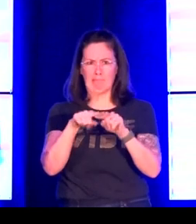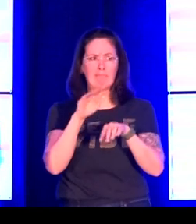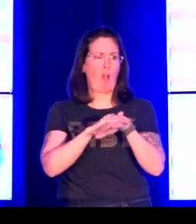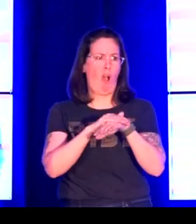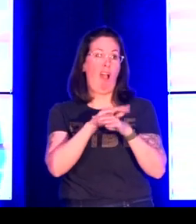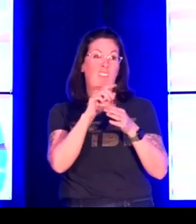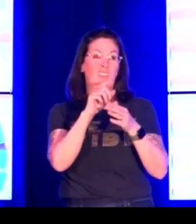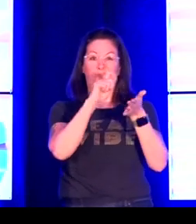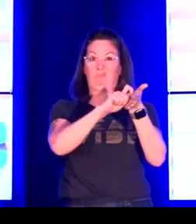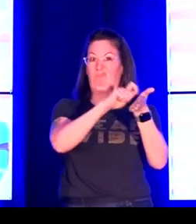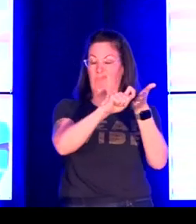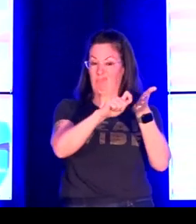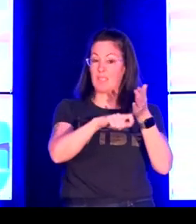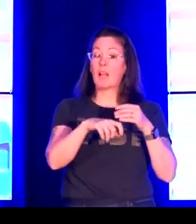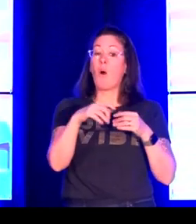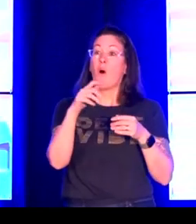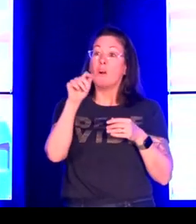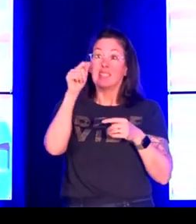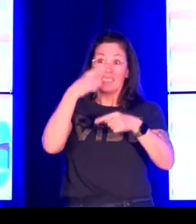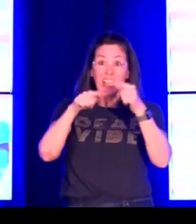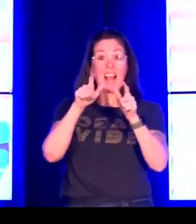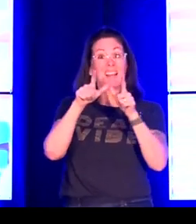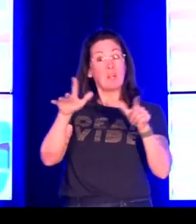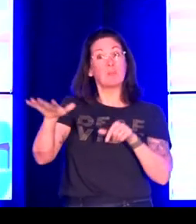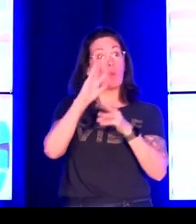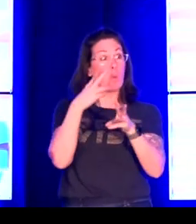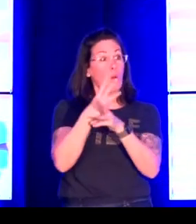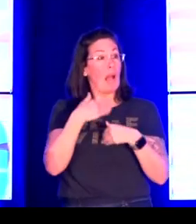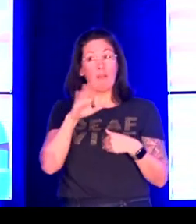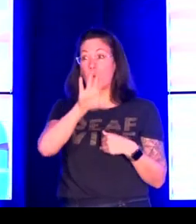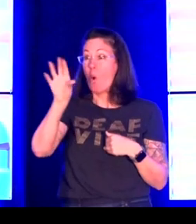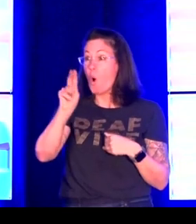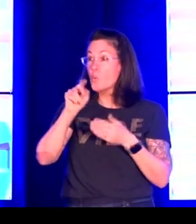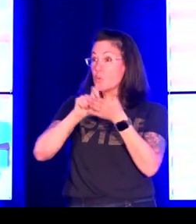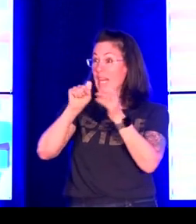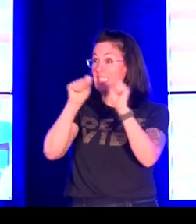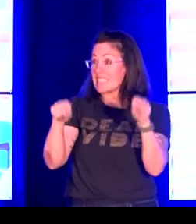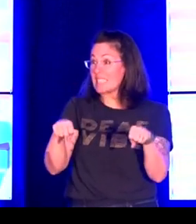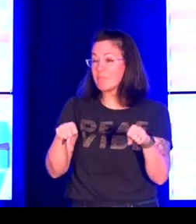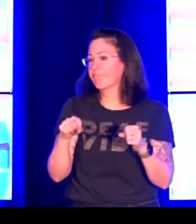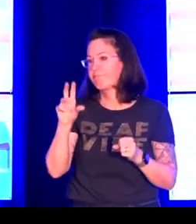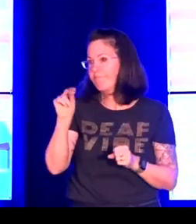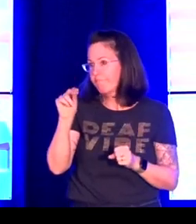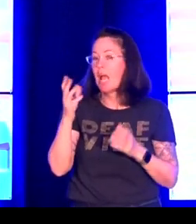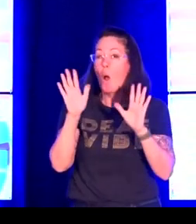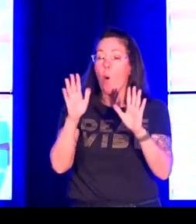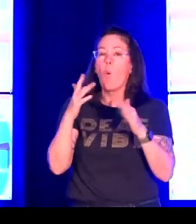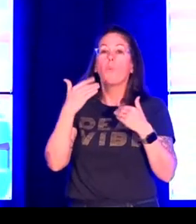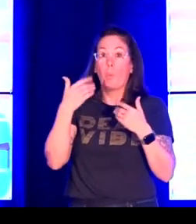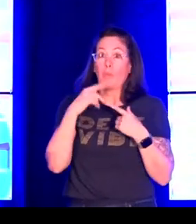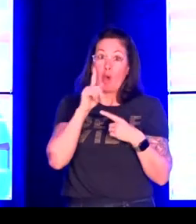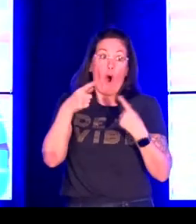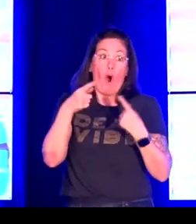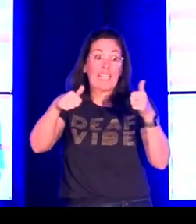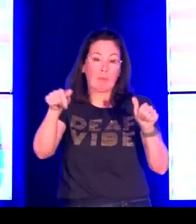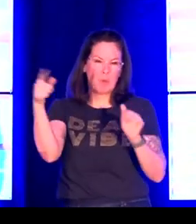traditionally we have relied a great deal on written text signed languages around the world do not